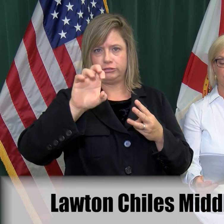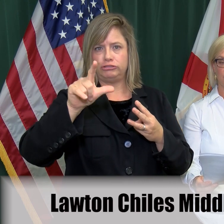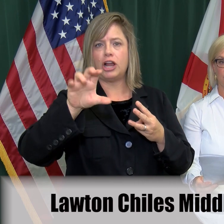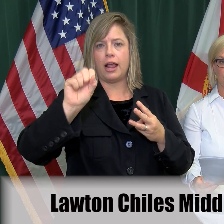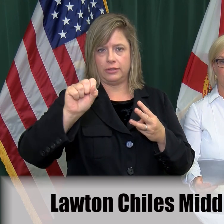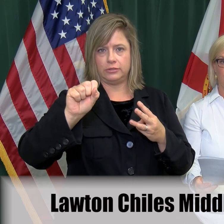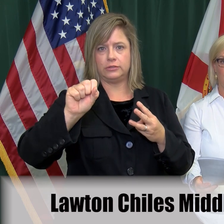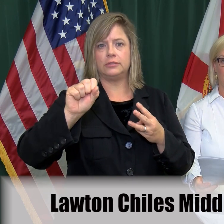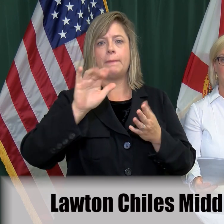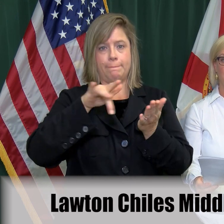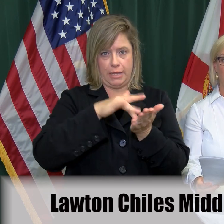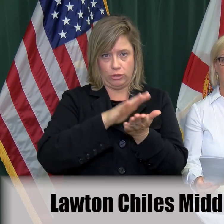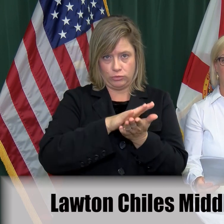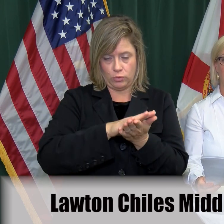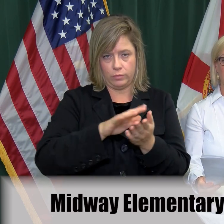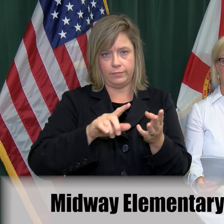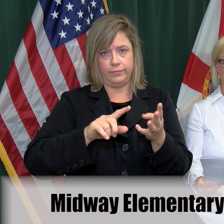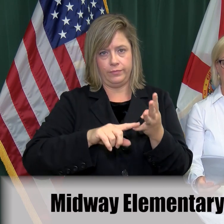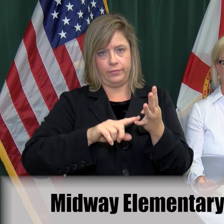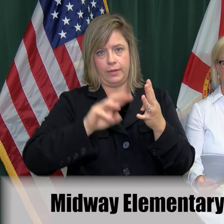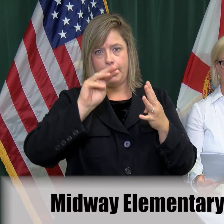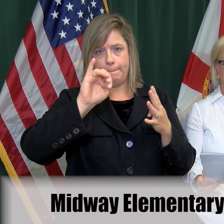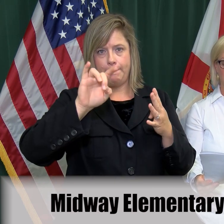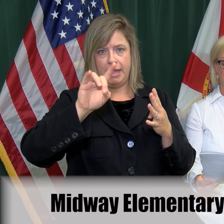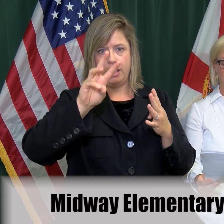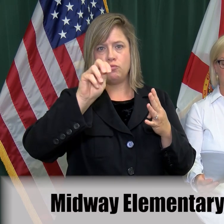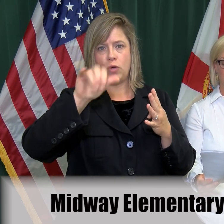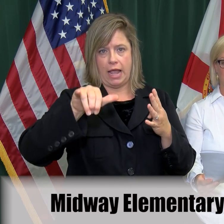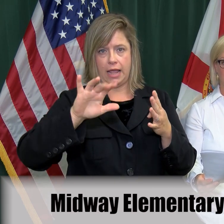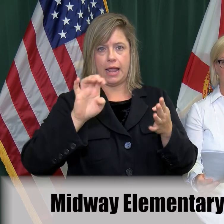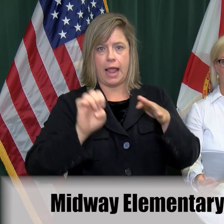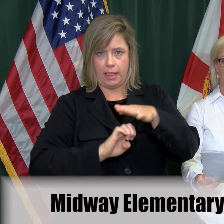Midway Elementary School.